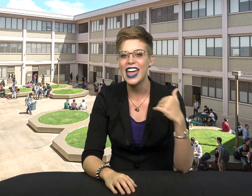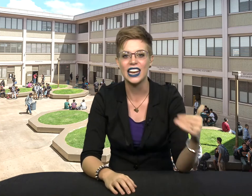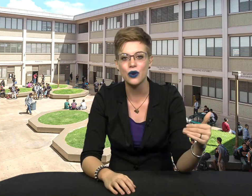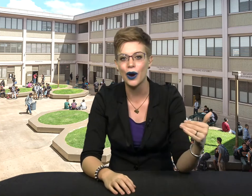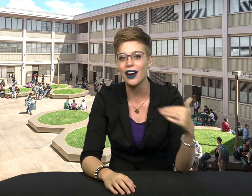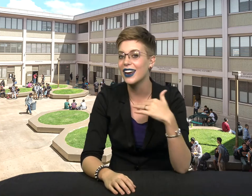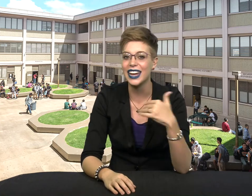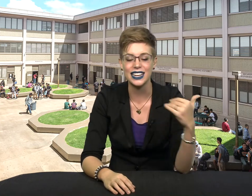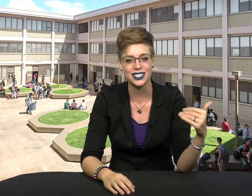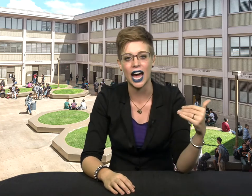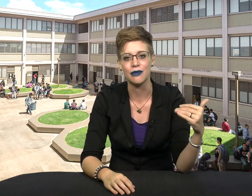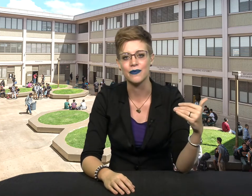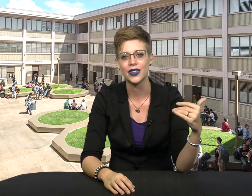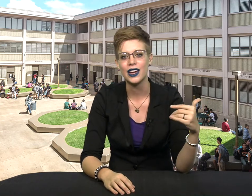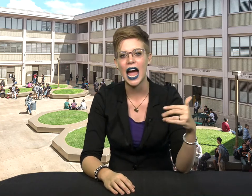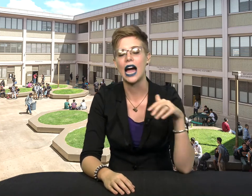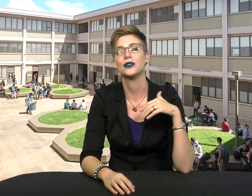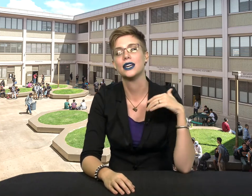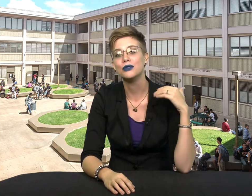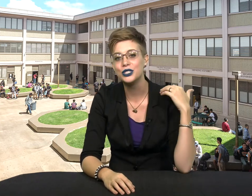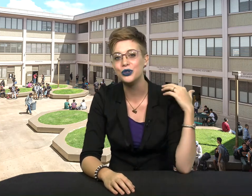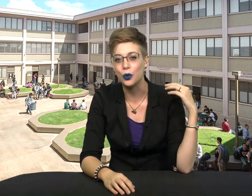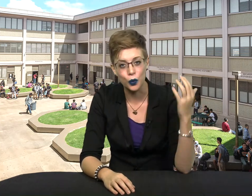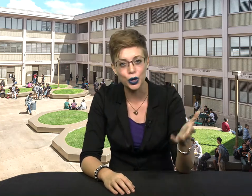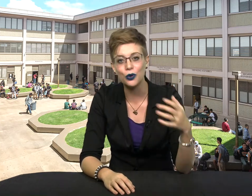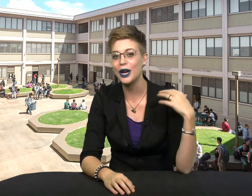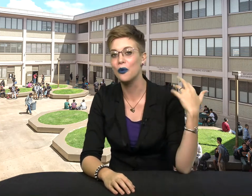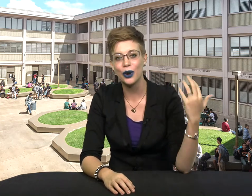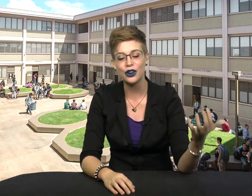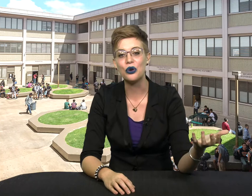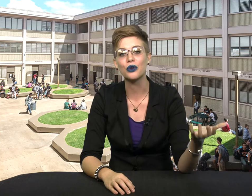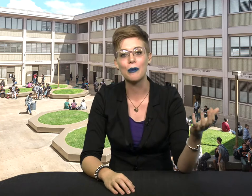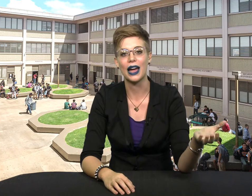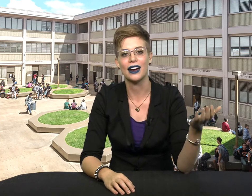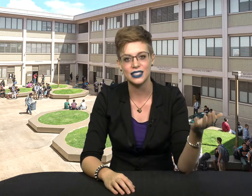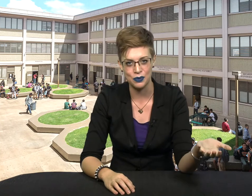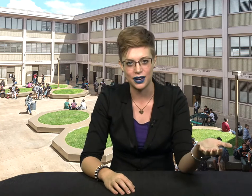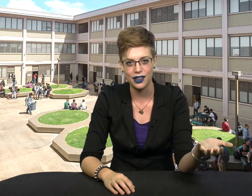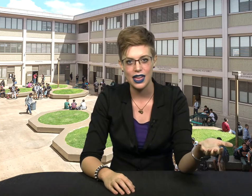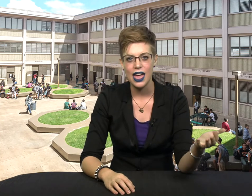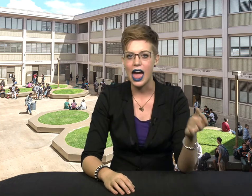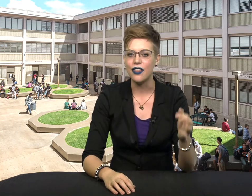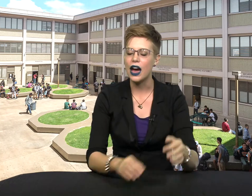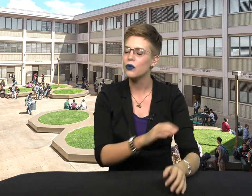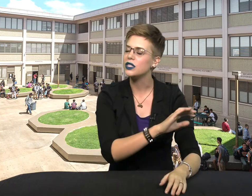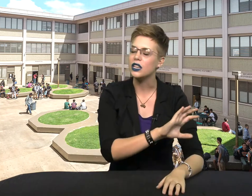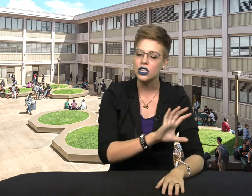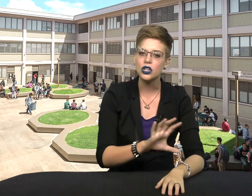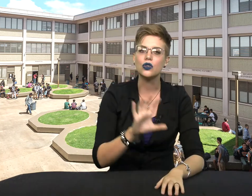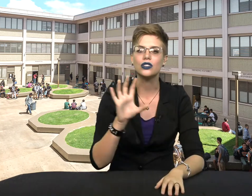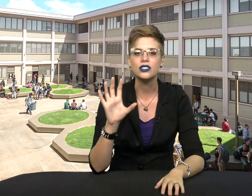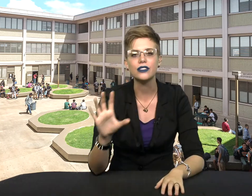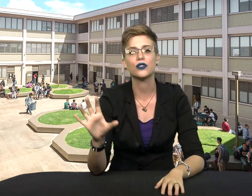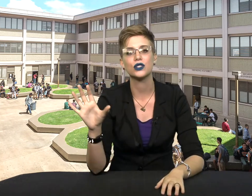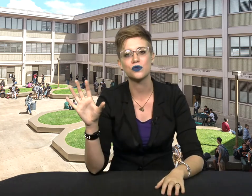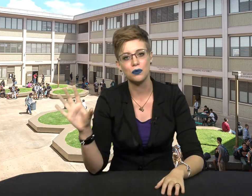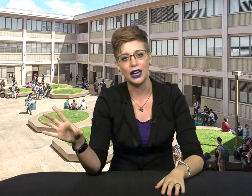anywhere, anytime. I was able to woo and win over my husband. And that was a huge difference for me